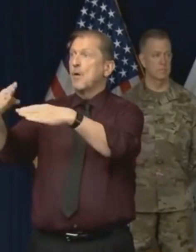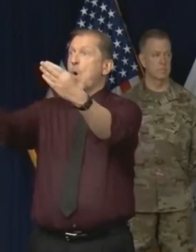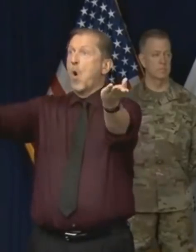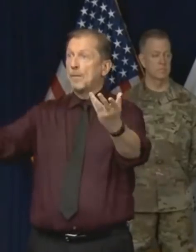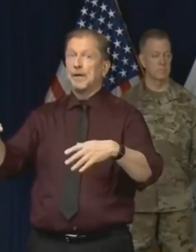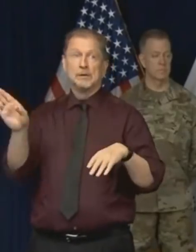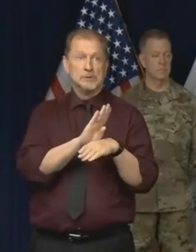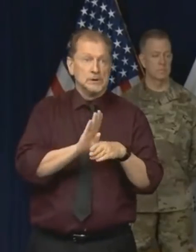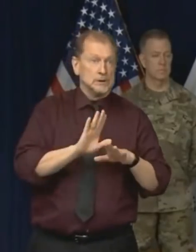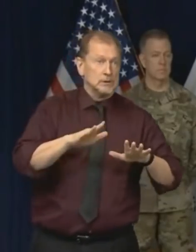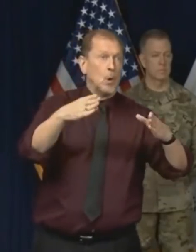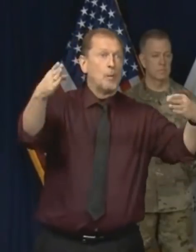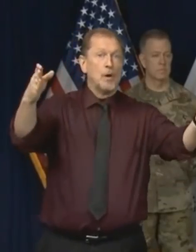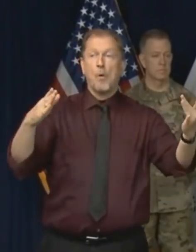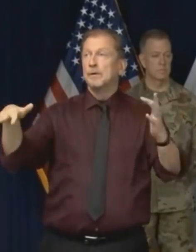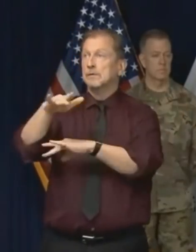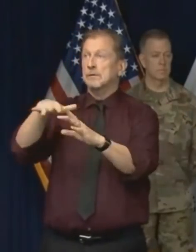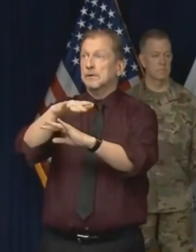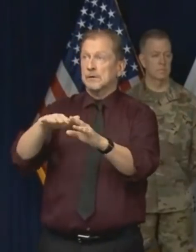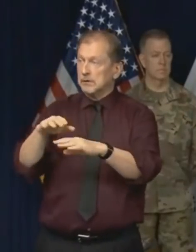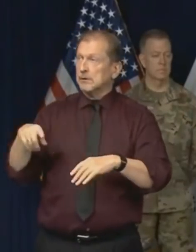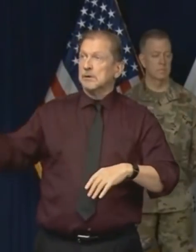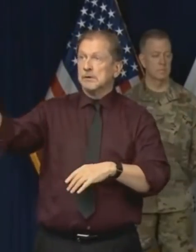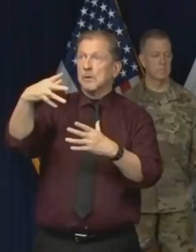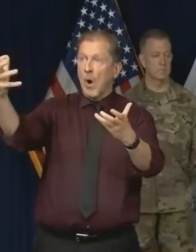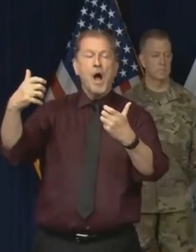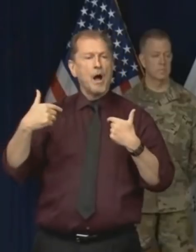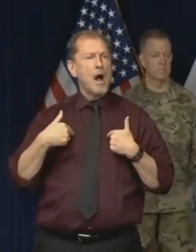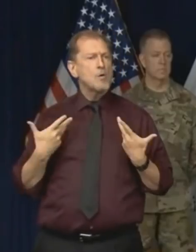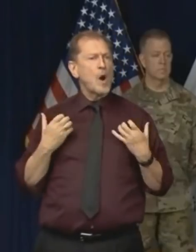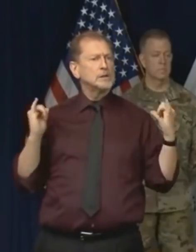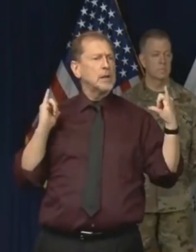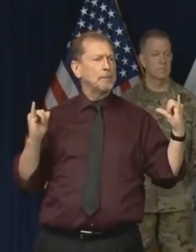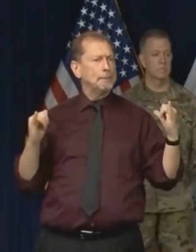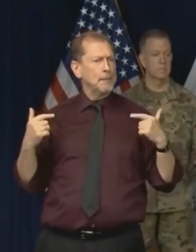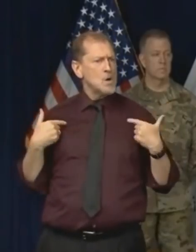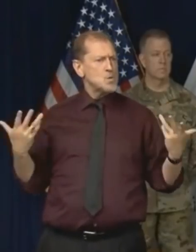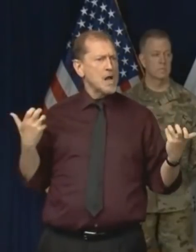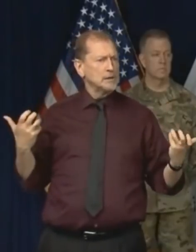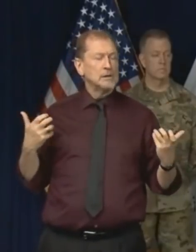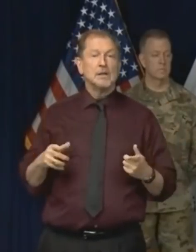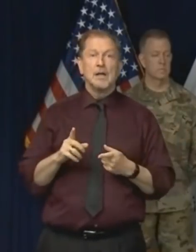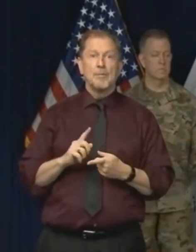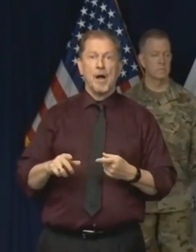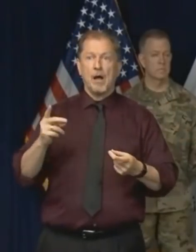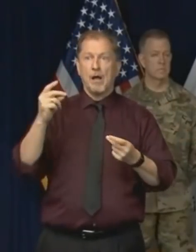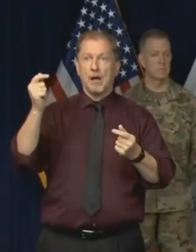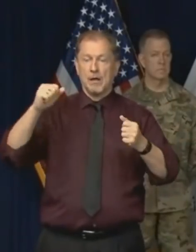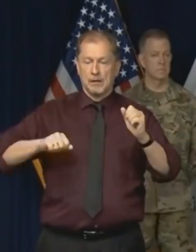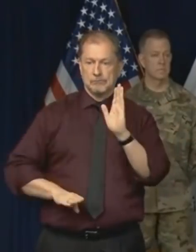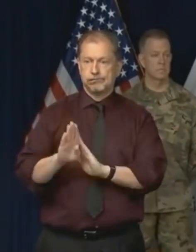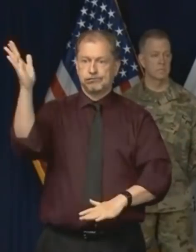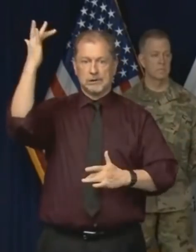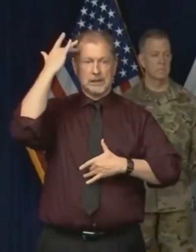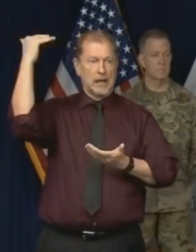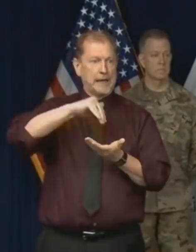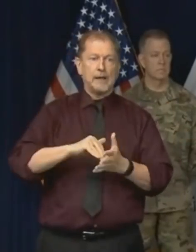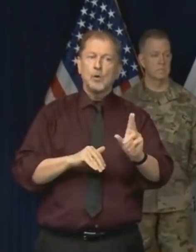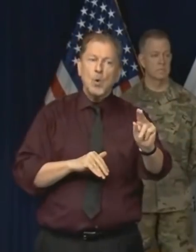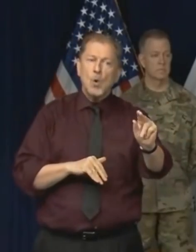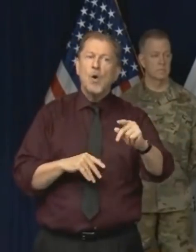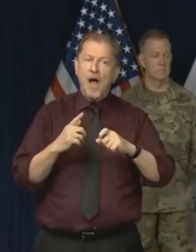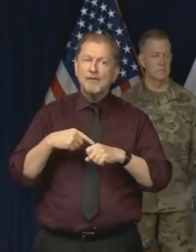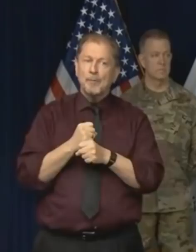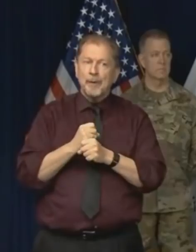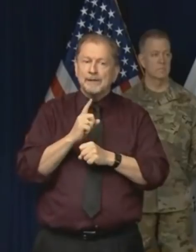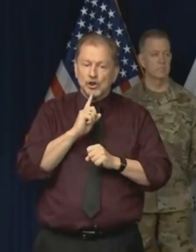with the president of the United States and everybody else to get everybody back to work. But we've got to do it in a fashion that really works for everybody so that we